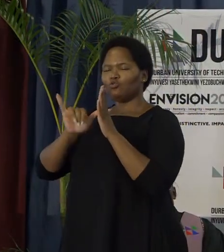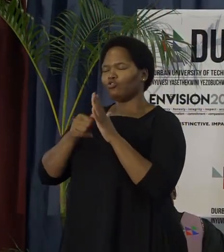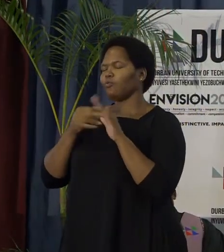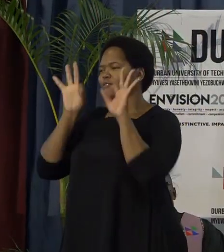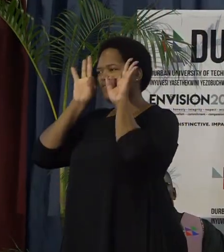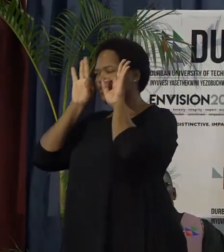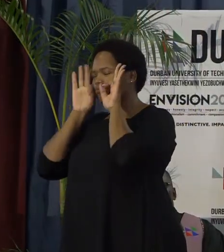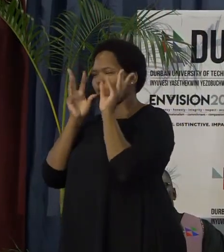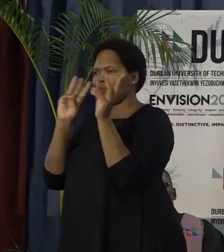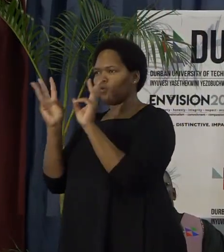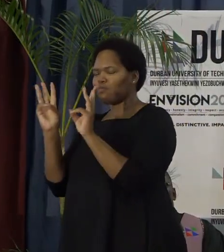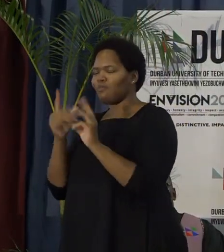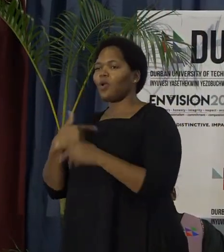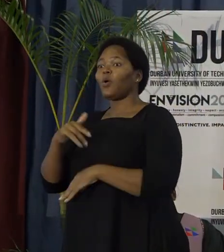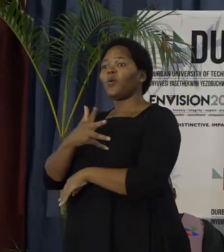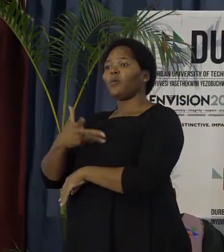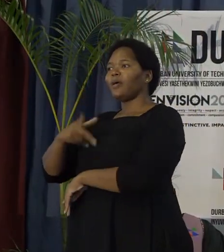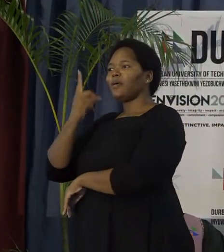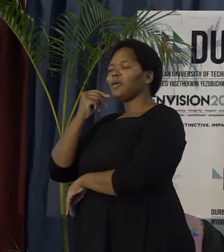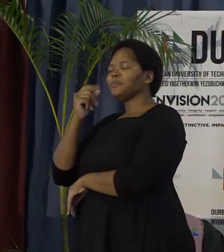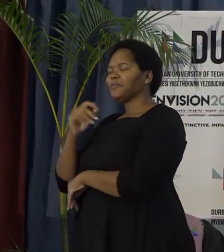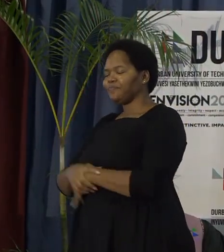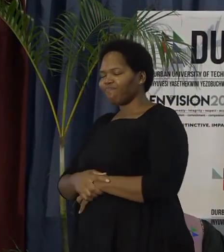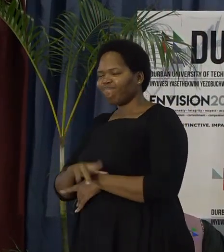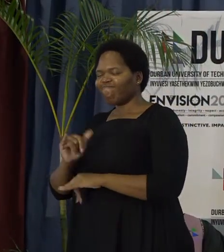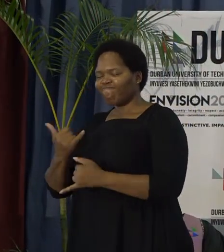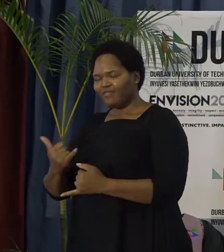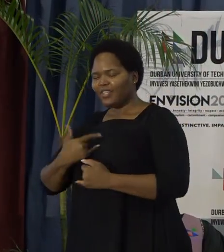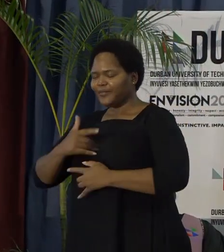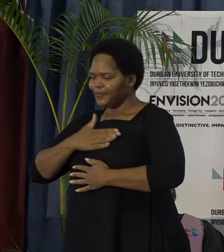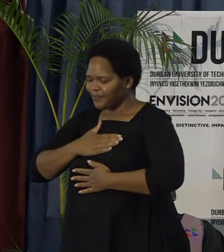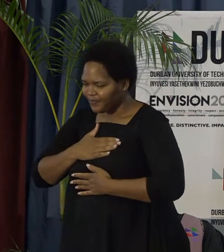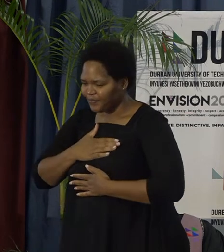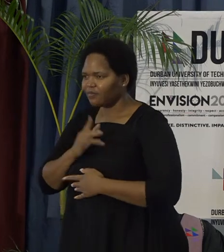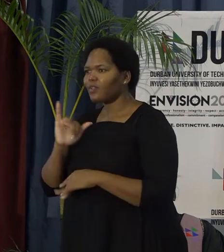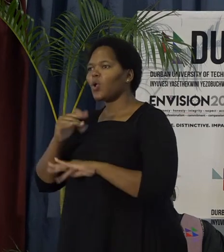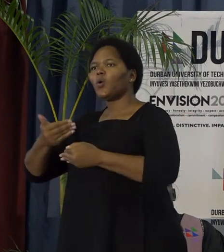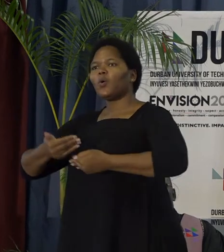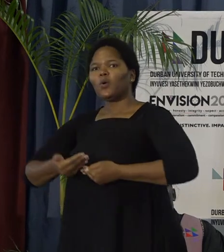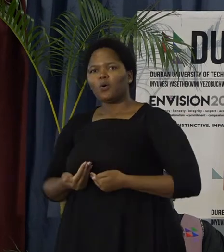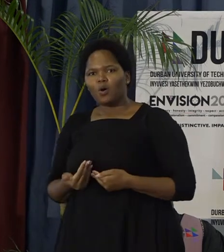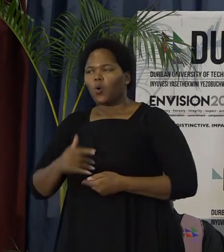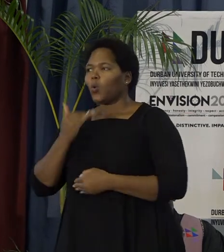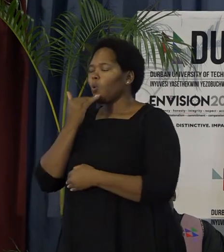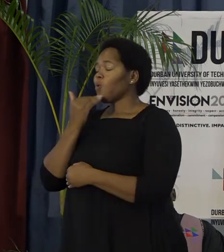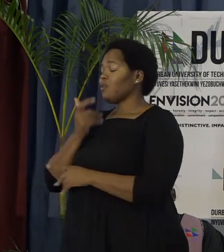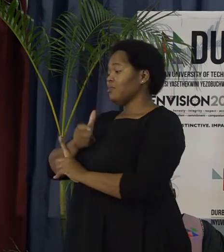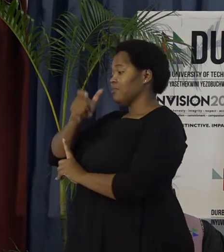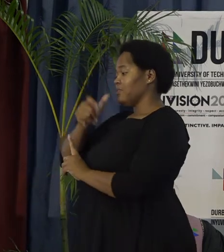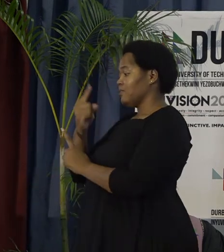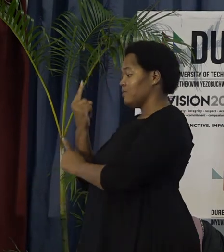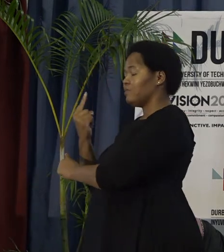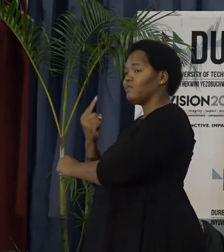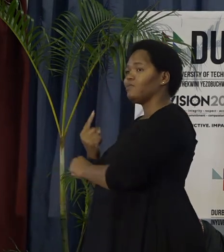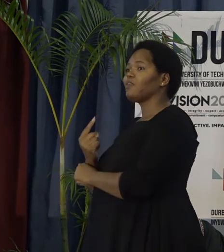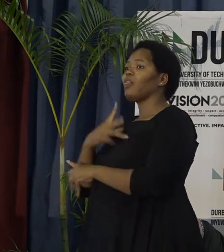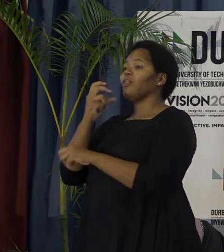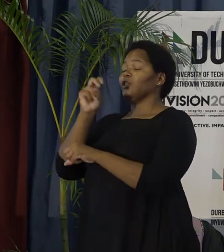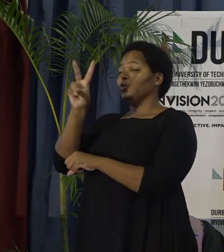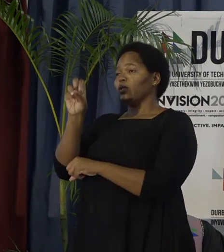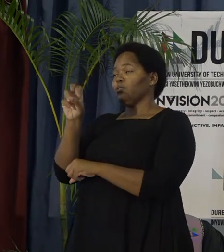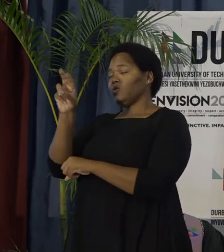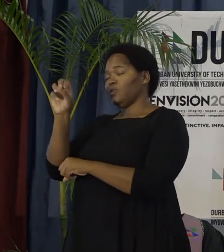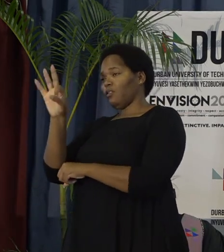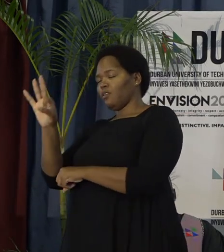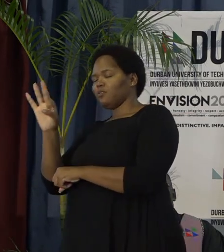Facebook. Ladies and gentlemen, it now gives me immense pleasure to welcome to the podium to deliver the 2023 State